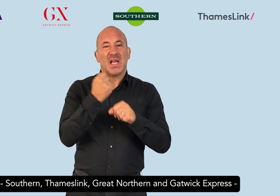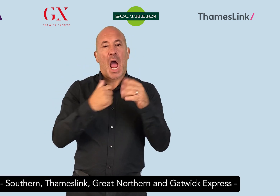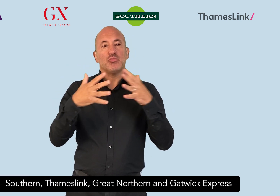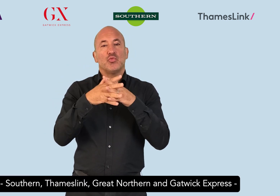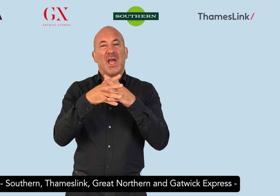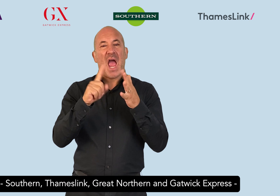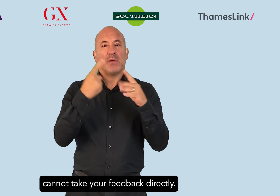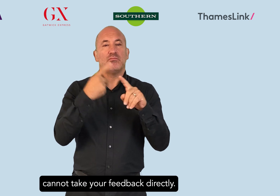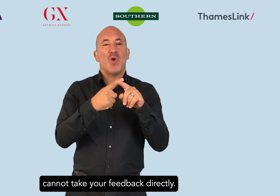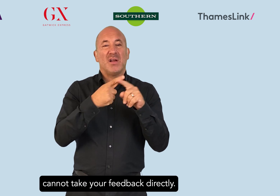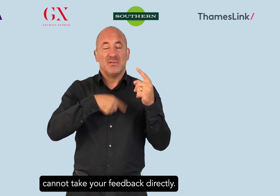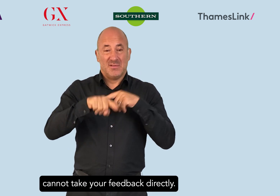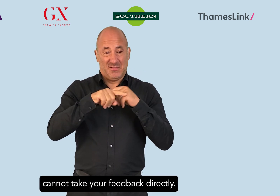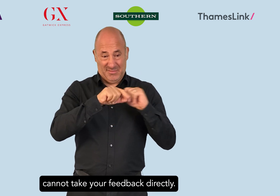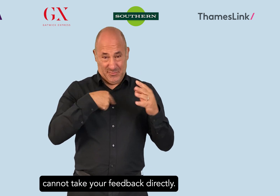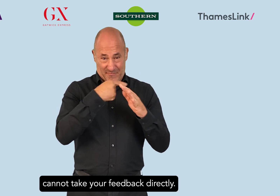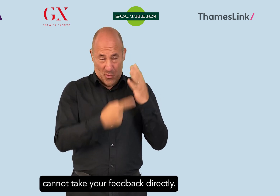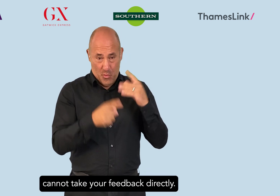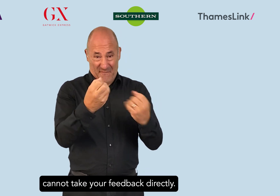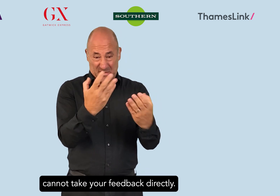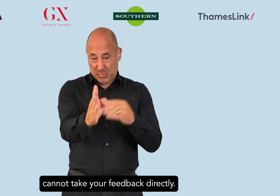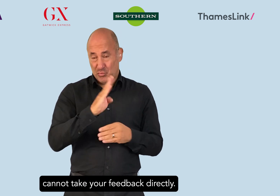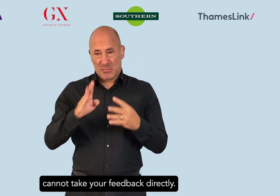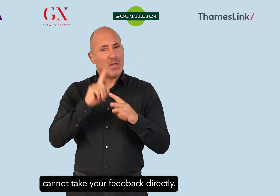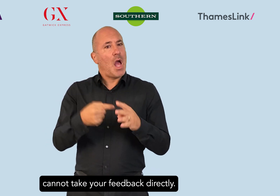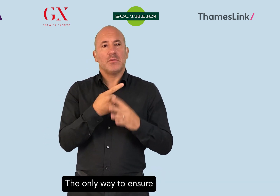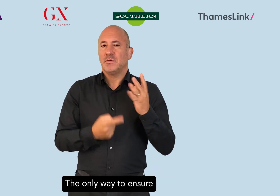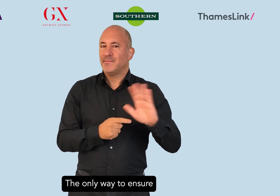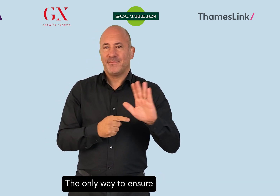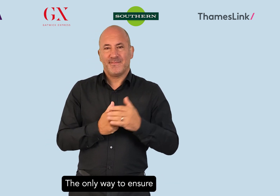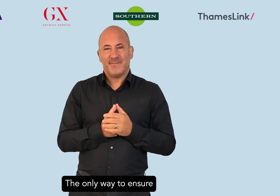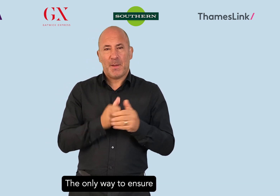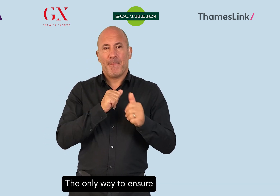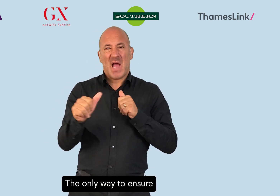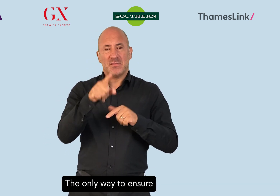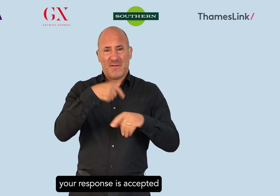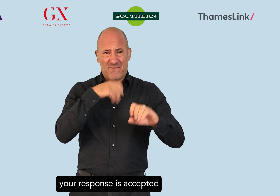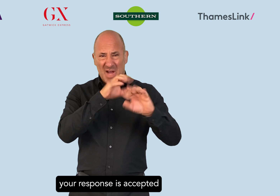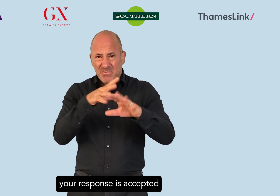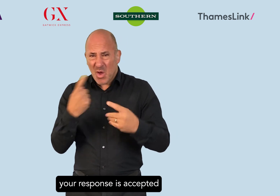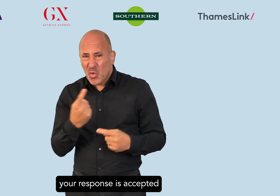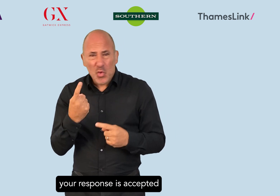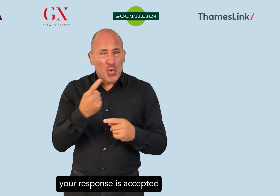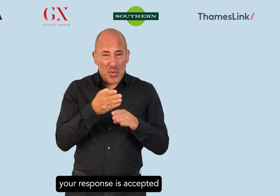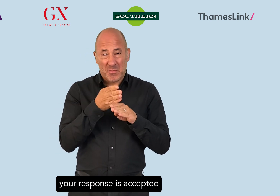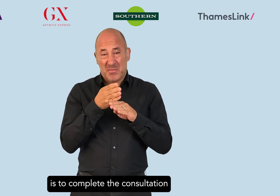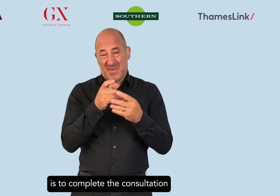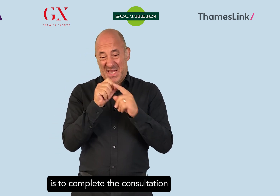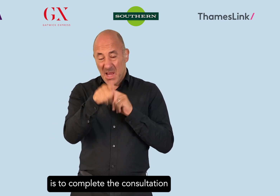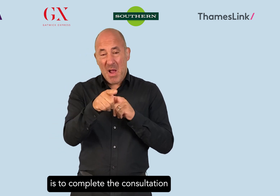Express cannot take your feedback directly. The only way to ensure your response is accepted is to complete